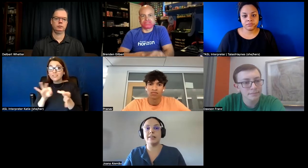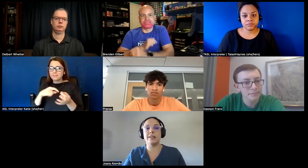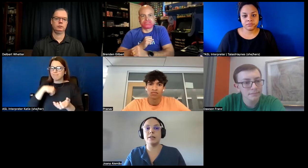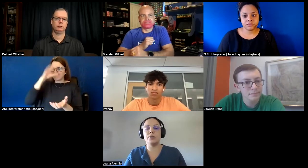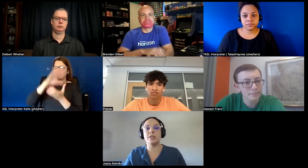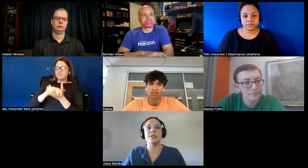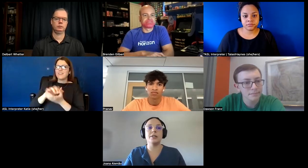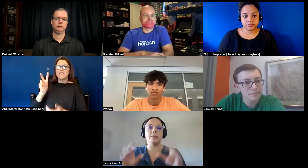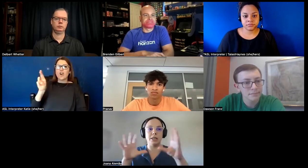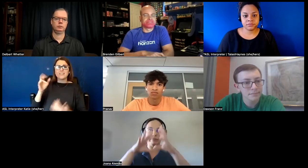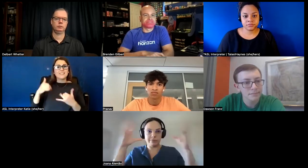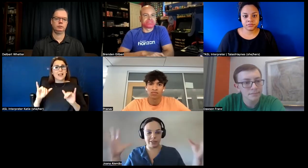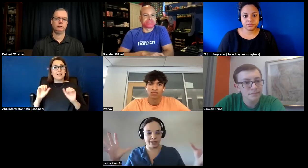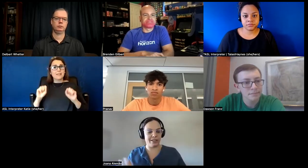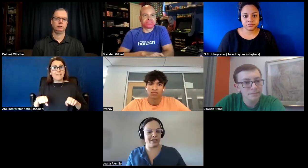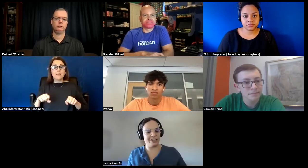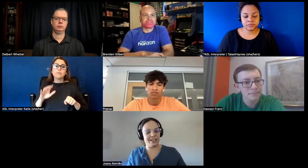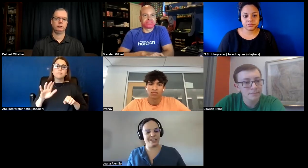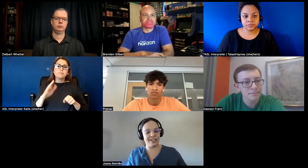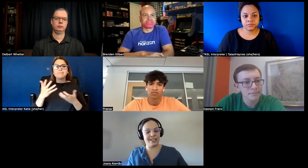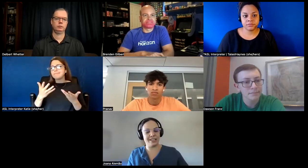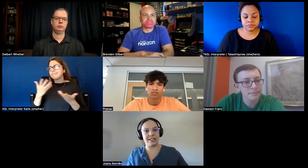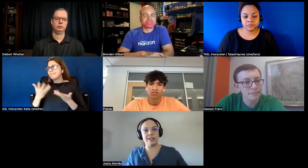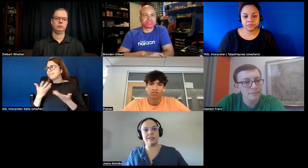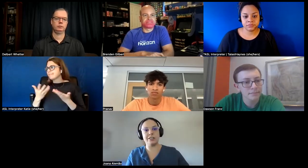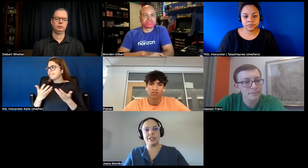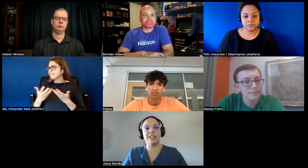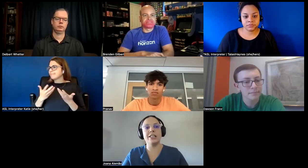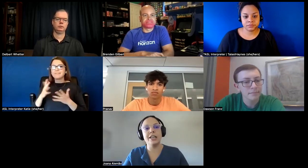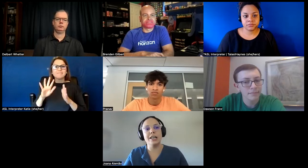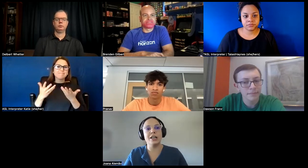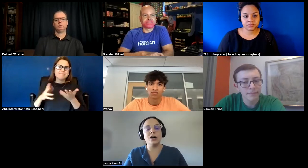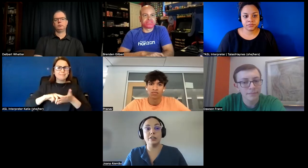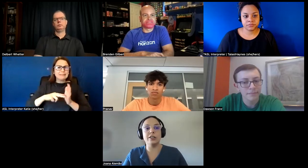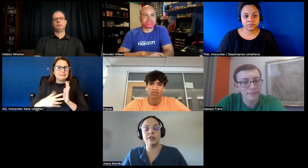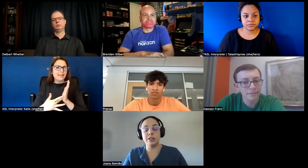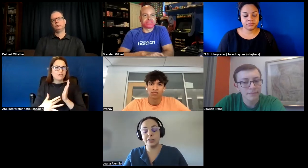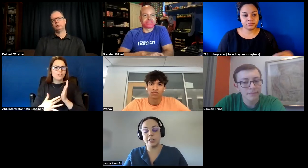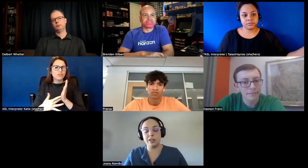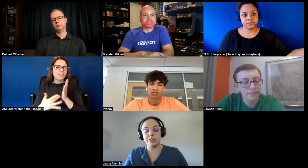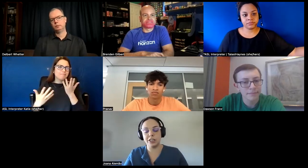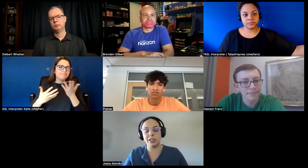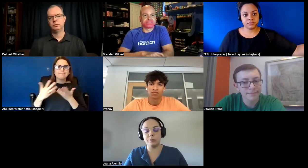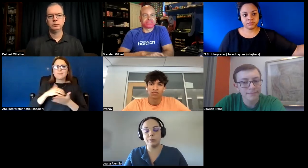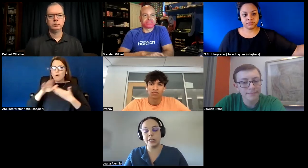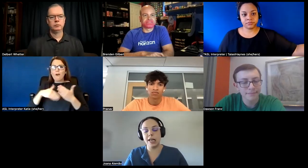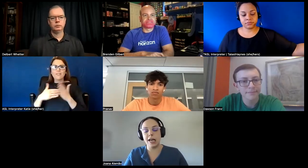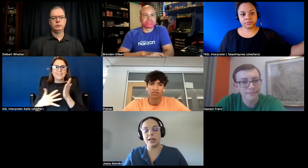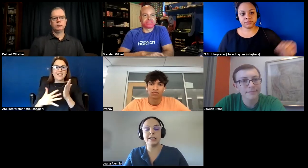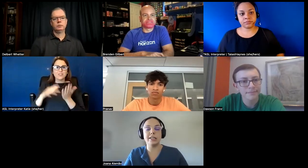in a position i mean uh the technology all the technology companies are still in